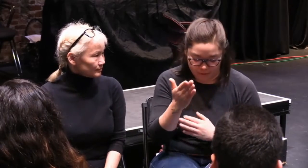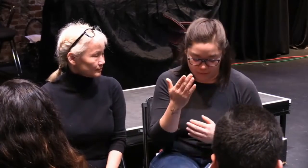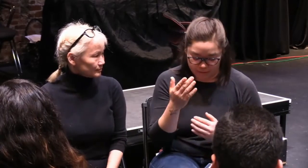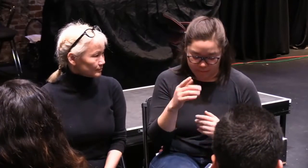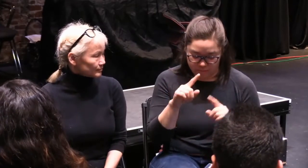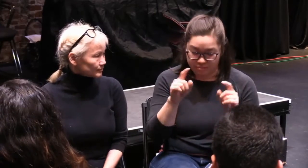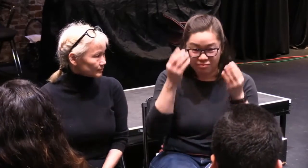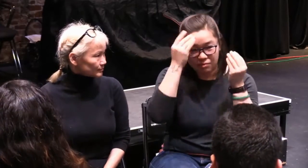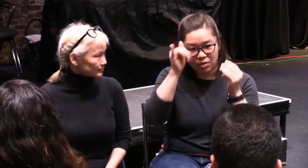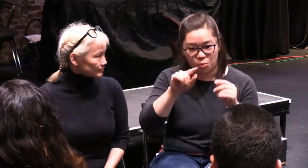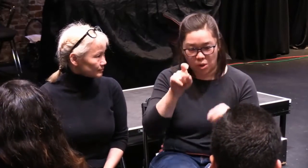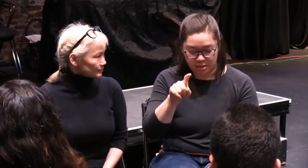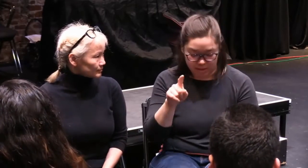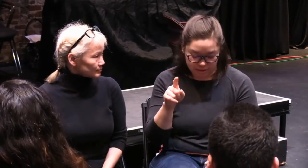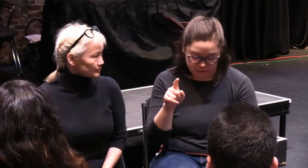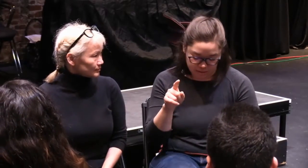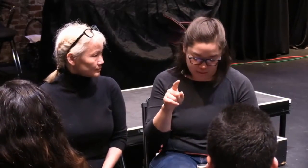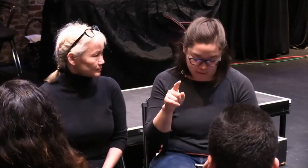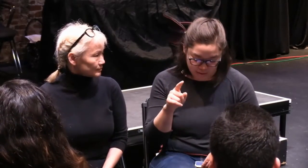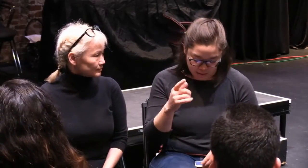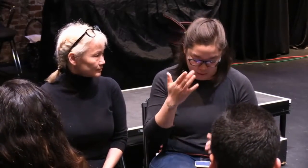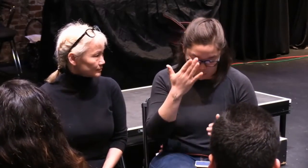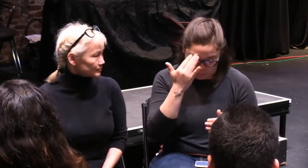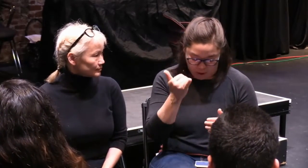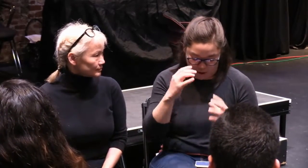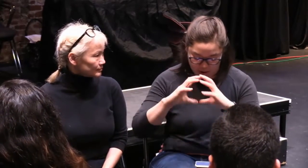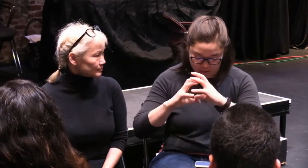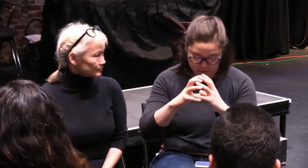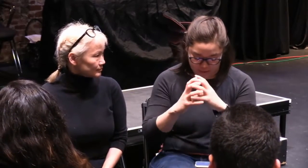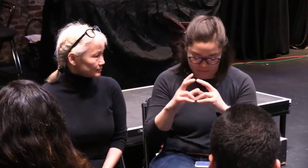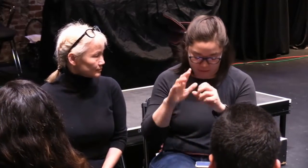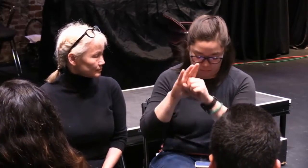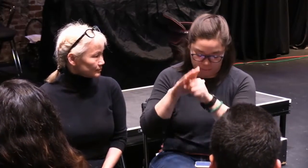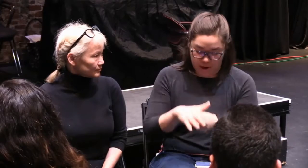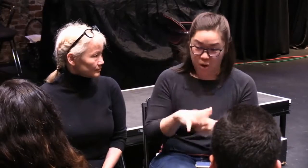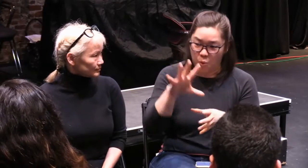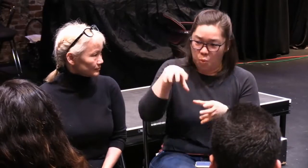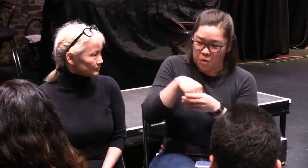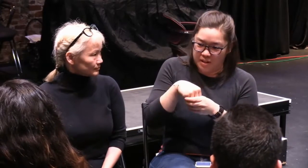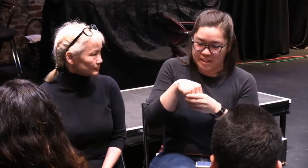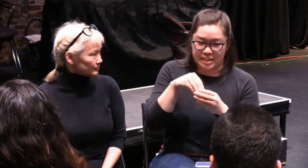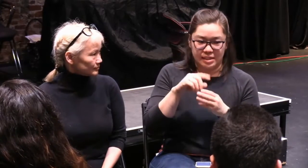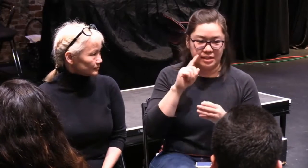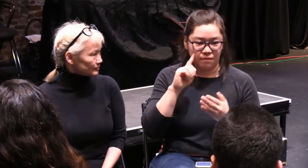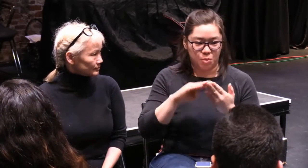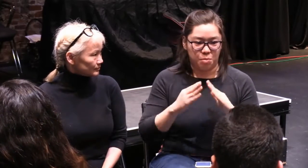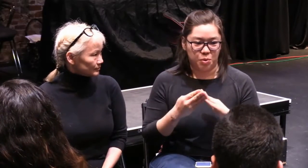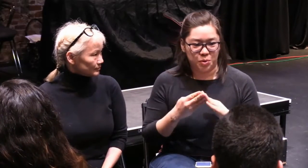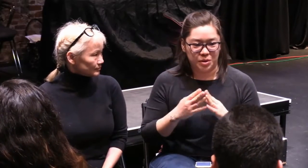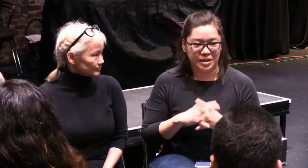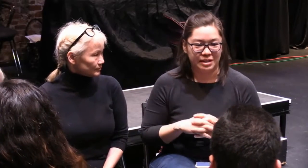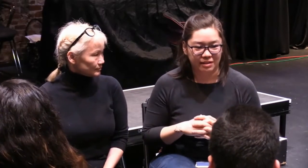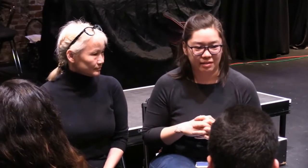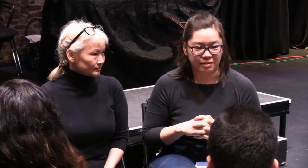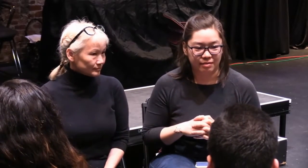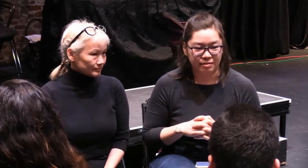Many of you have gone through so much in terms of the question of intersectionality, but the specific question is how have you experienced